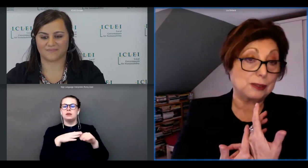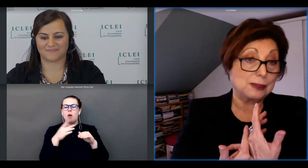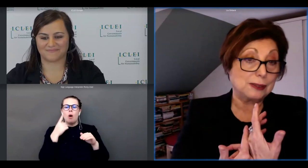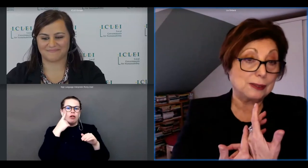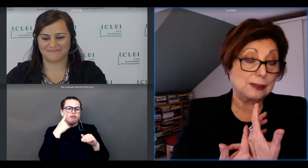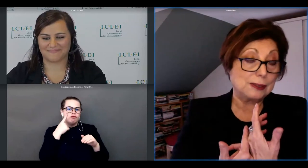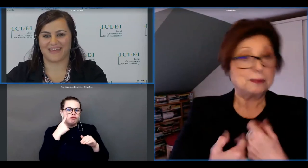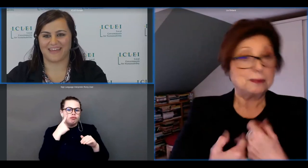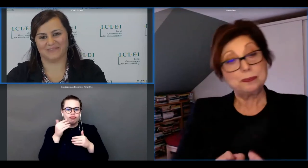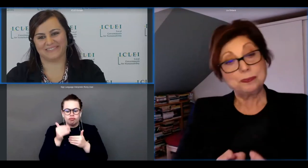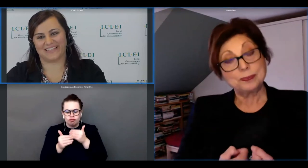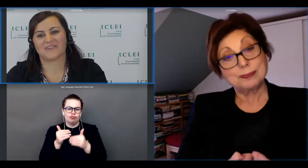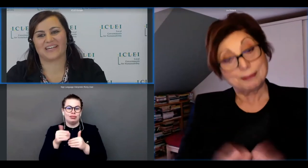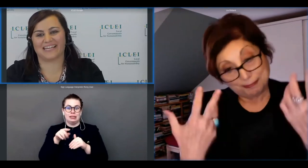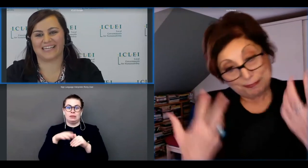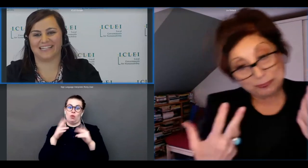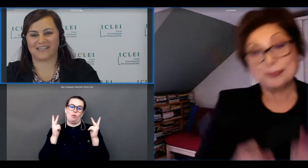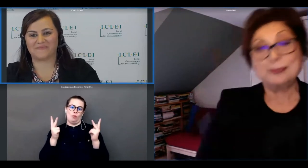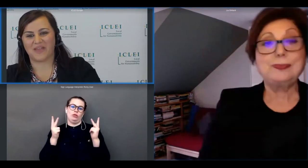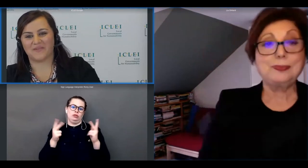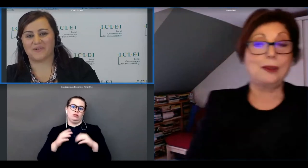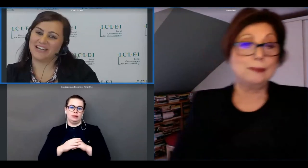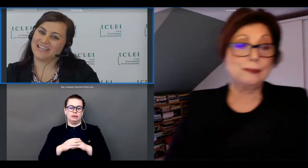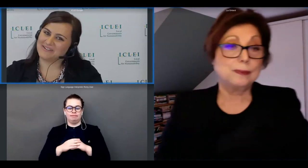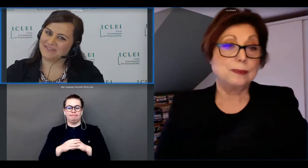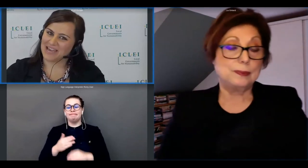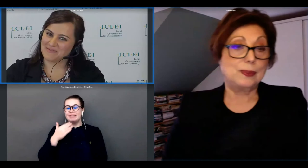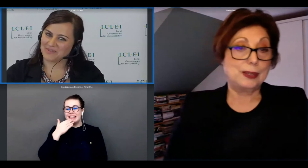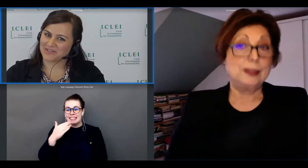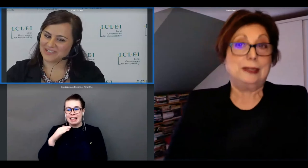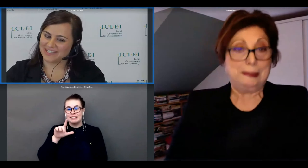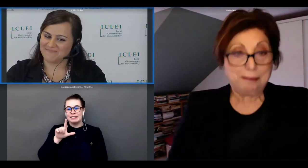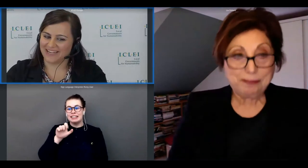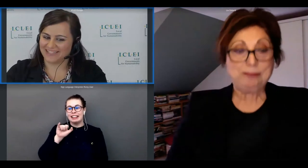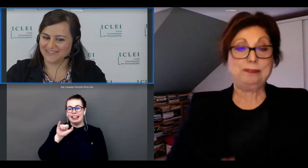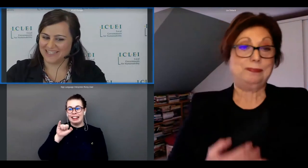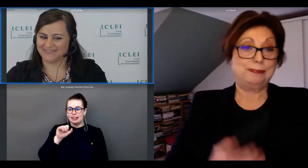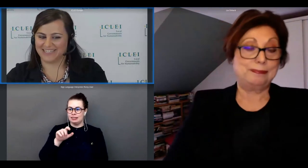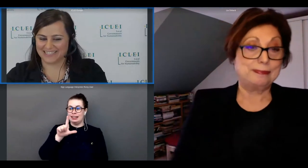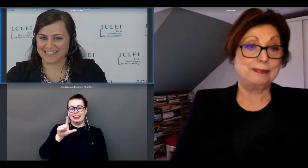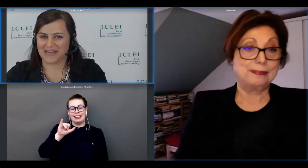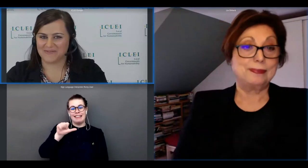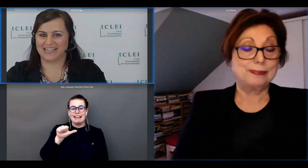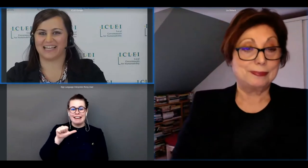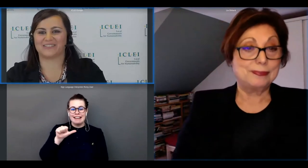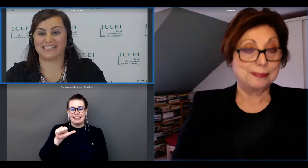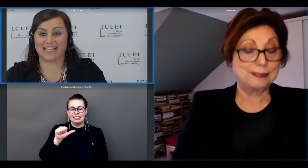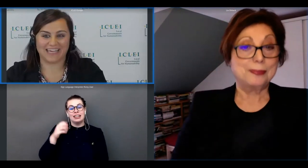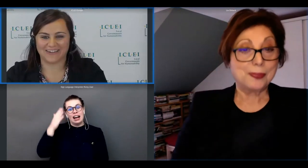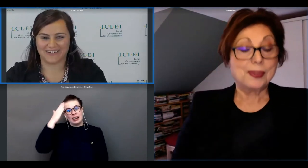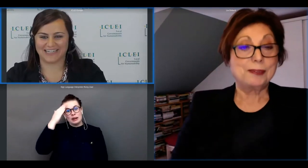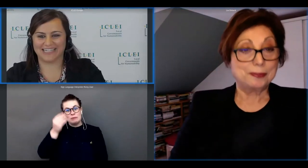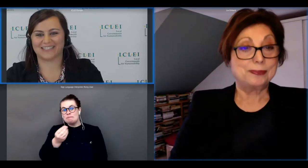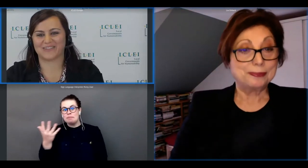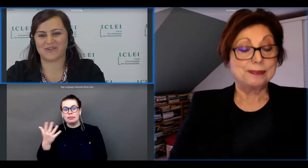thank you thank you elia guillardy we're running out of time i'm sure many would have uh would like to stay